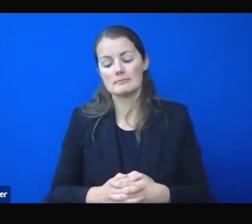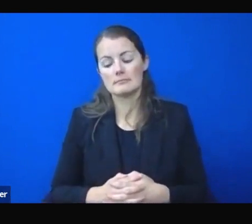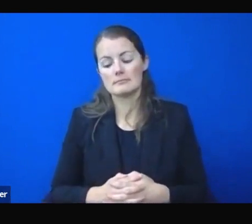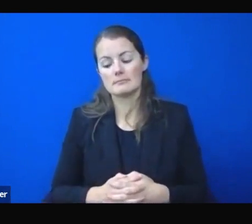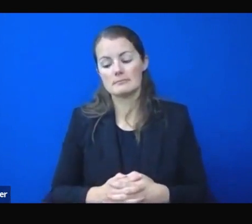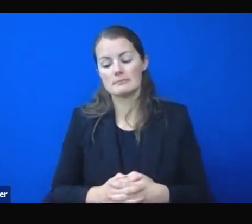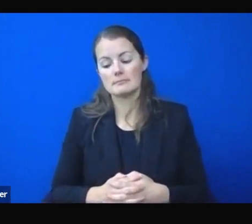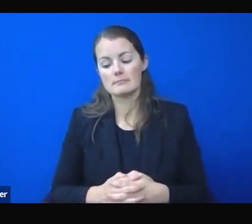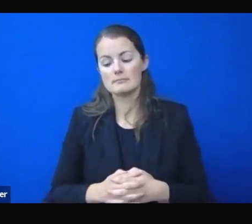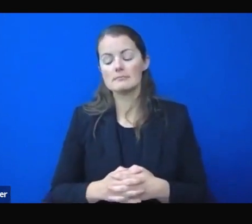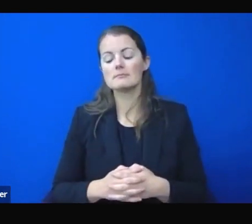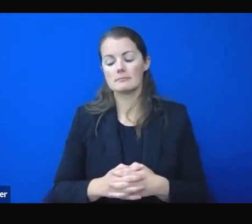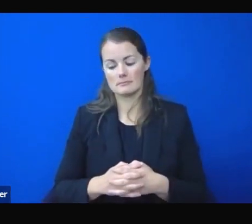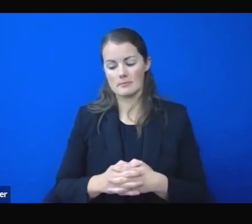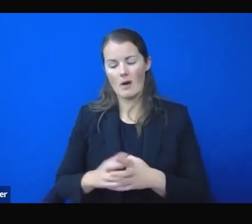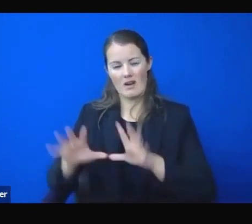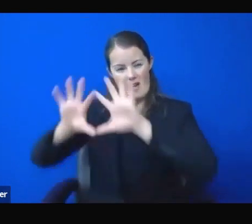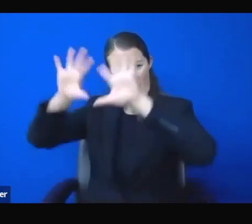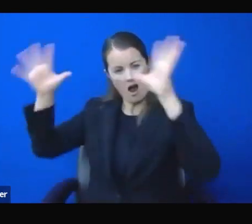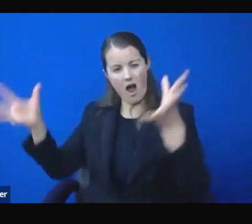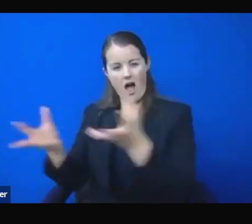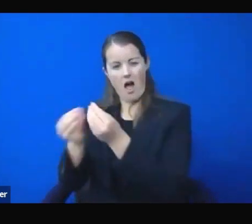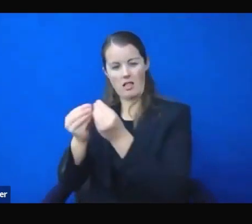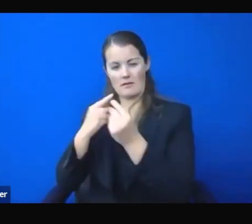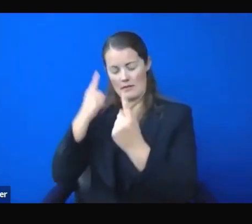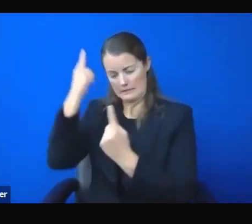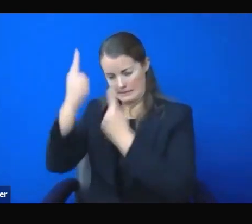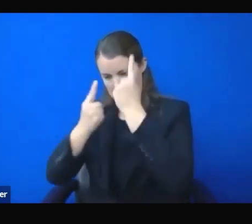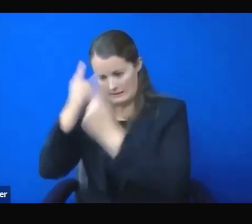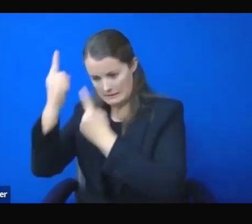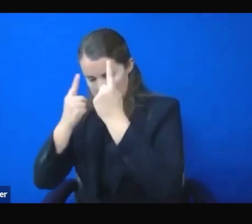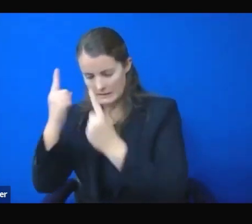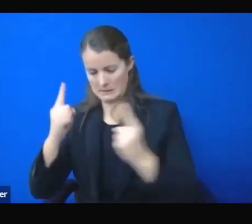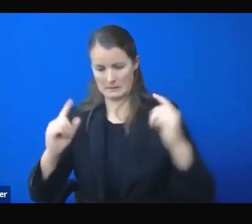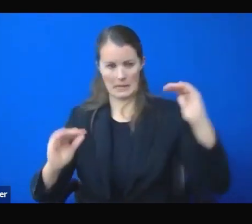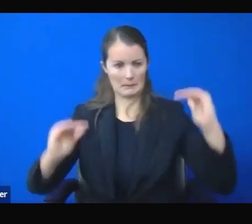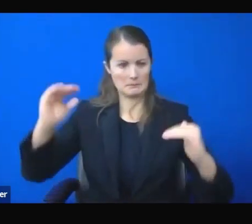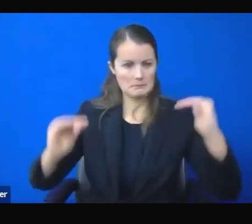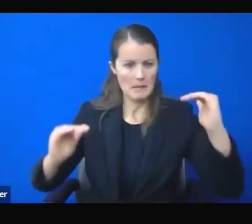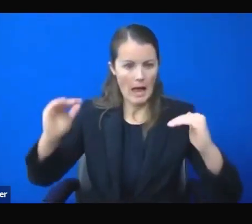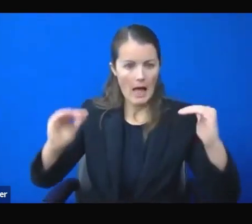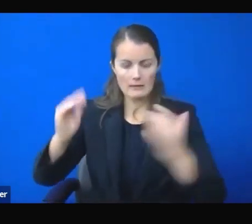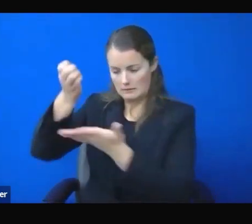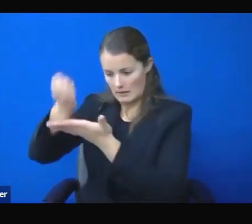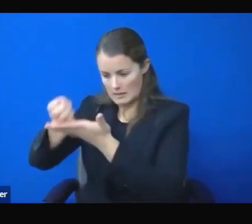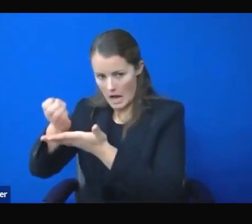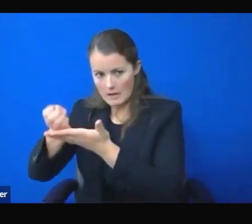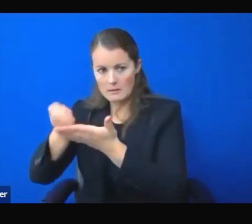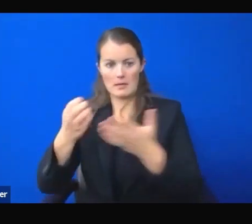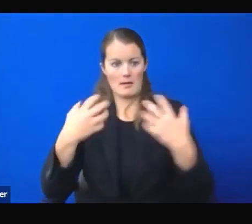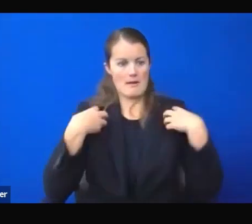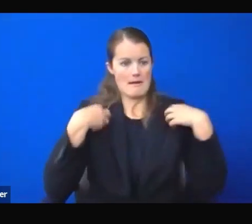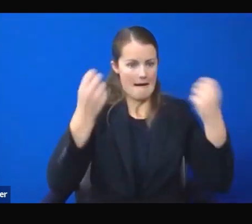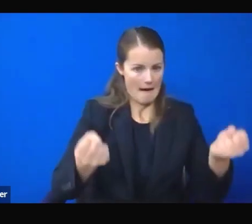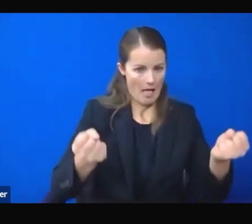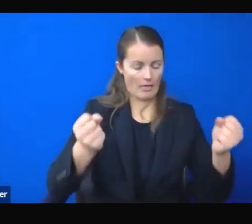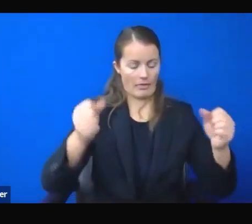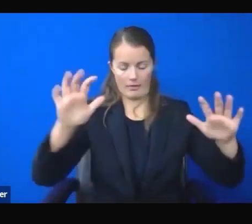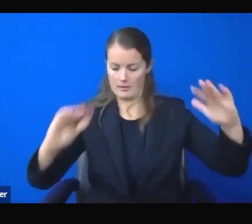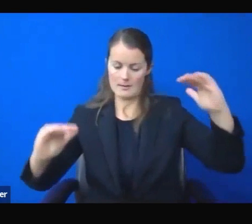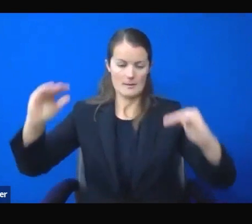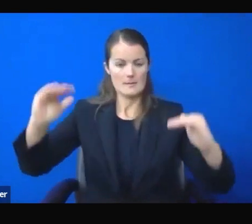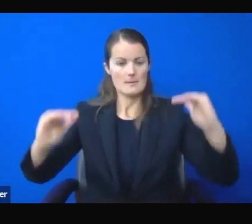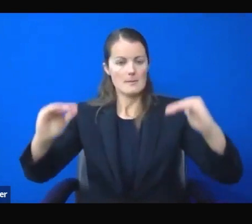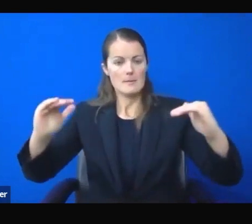the decisions we make today, and how we handle this balancing act right now, will have generational impacts. The decisions